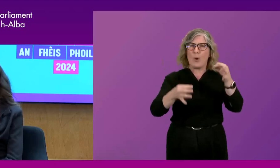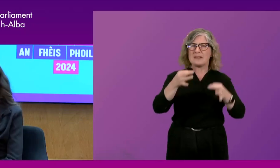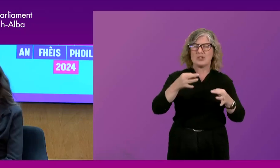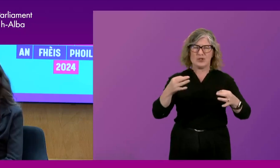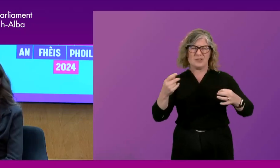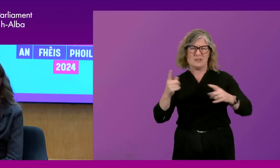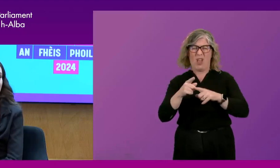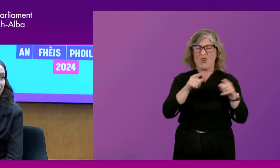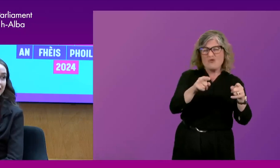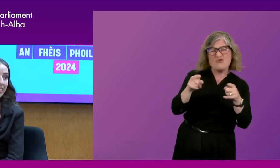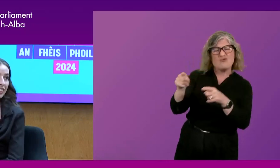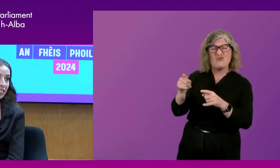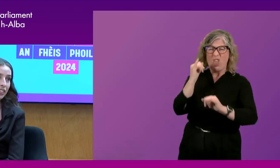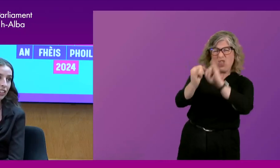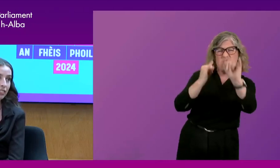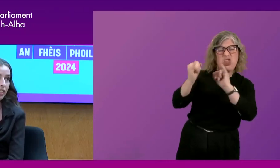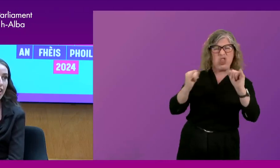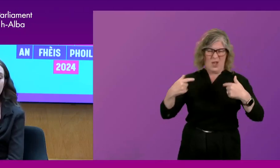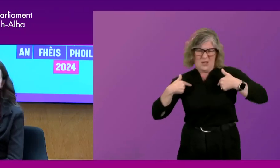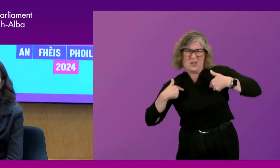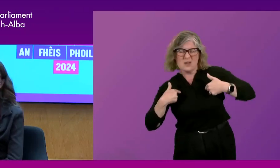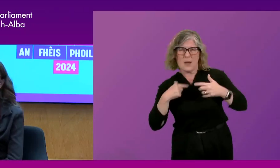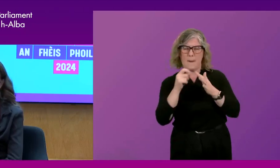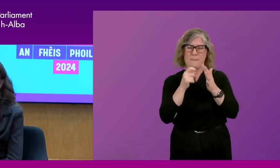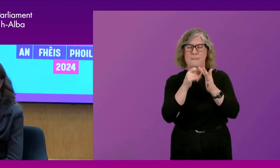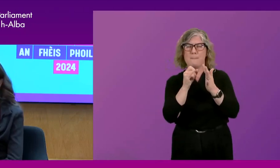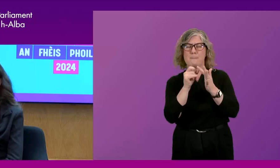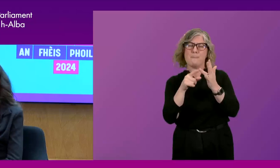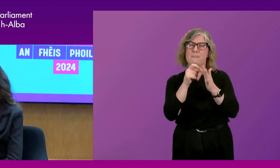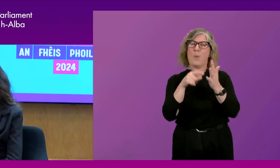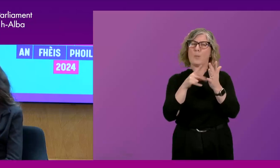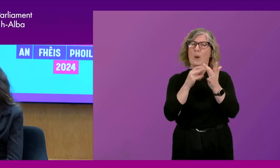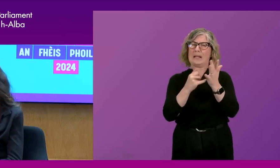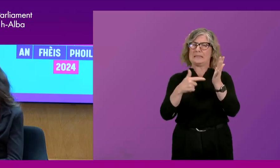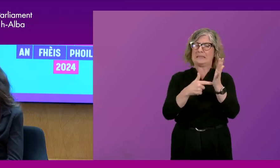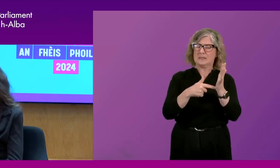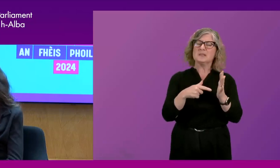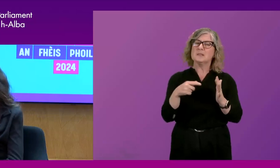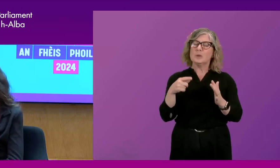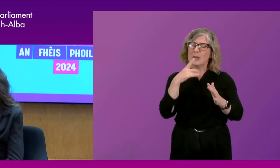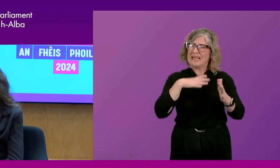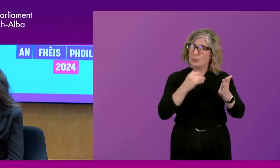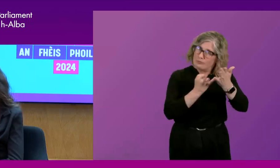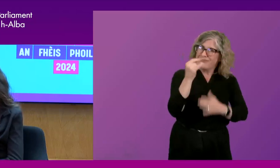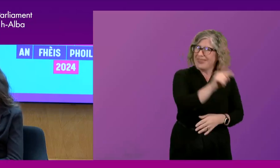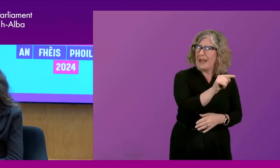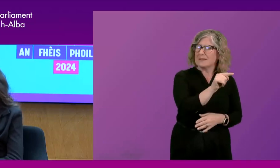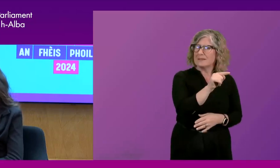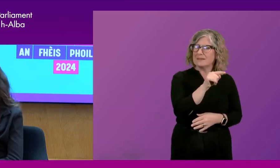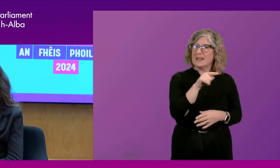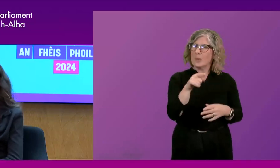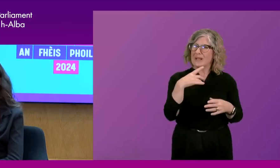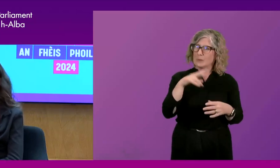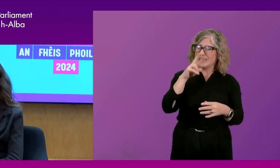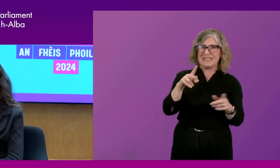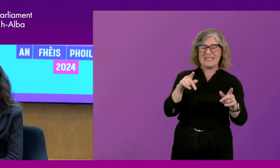again, it's not easy to achieve. But I do think, you know, we look at how is devolution going to evolve?